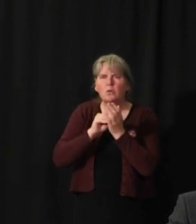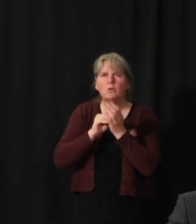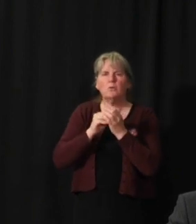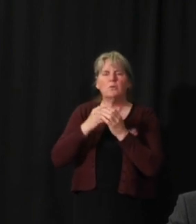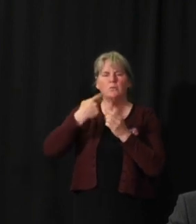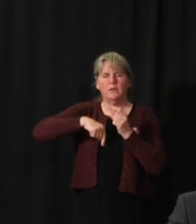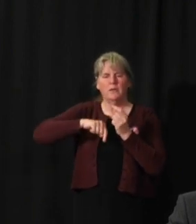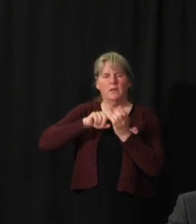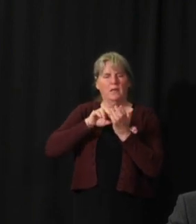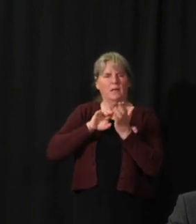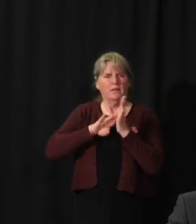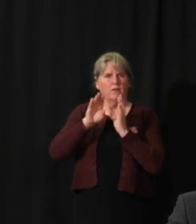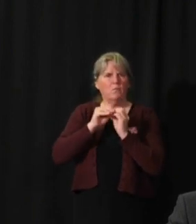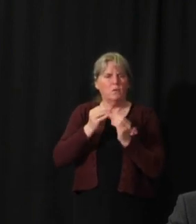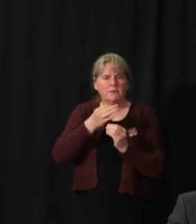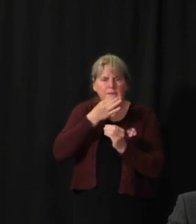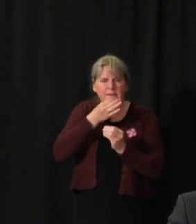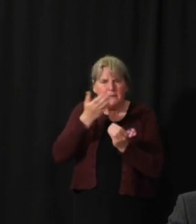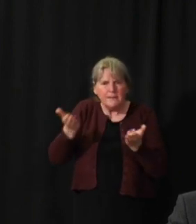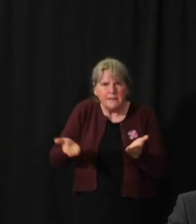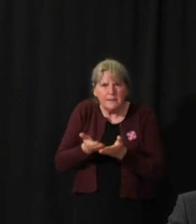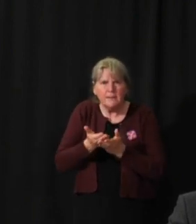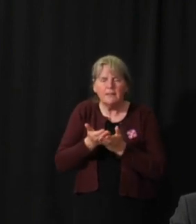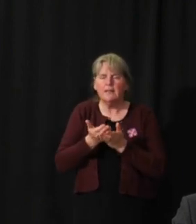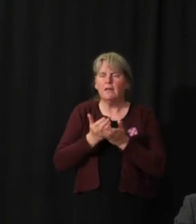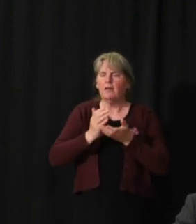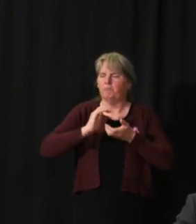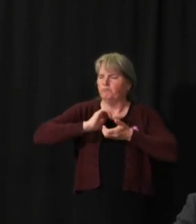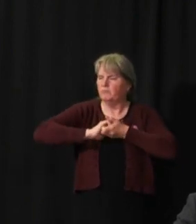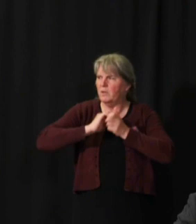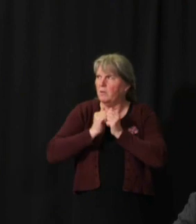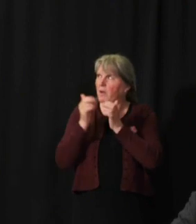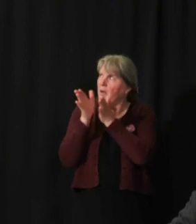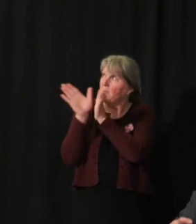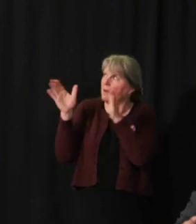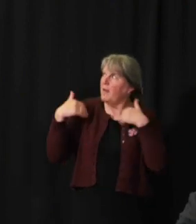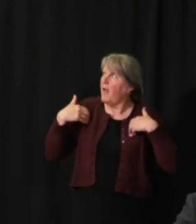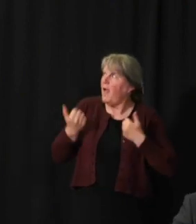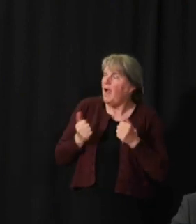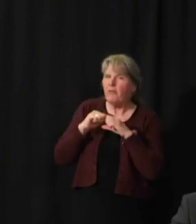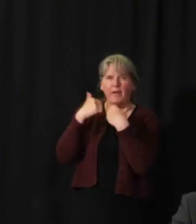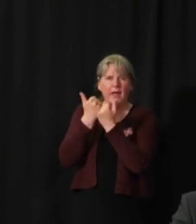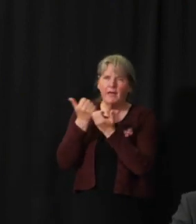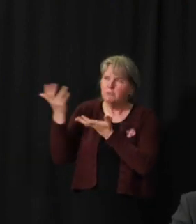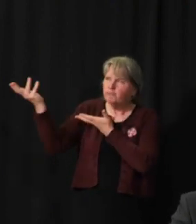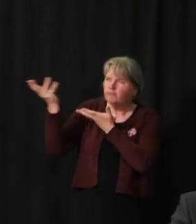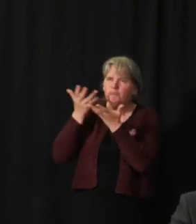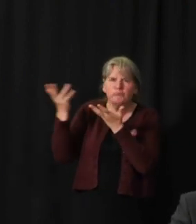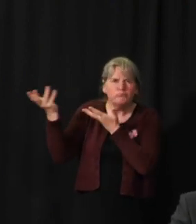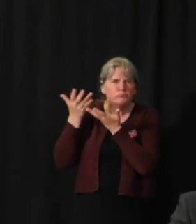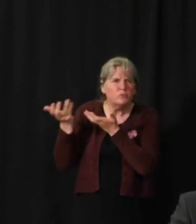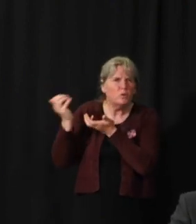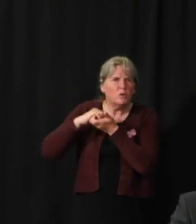build the collaboration with Public Health Agency, and as they, in turn, start to